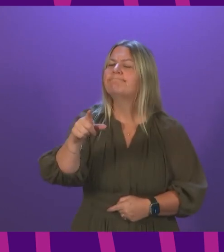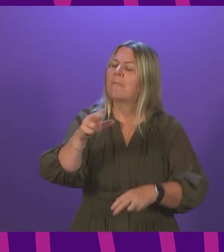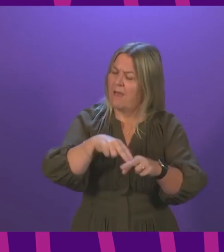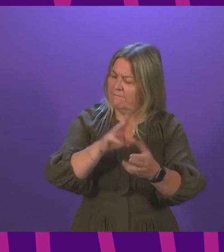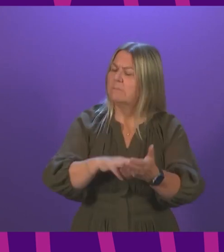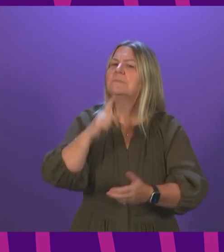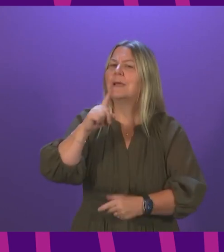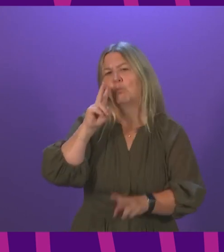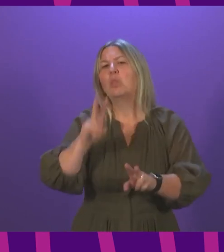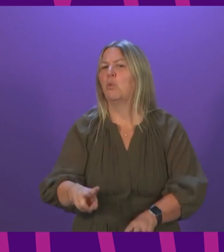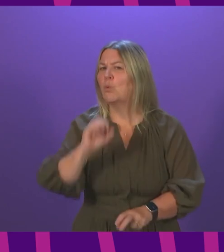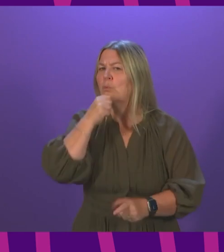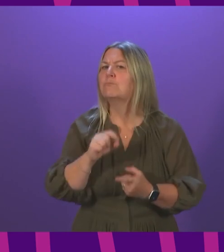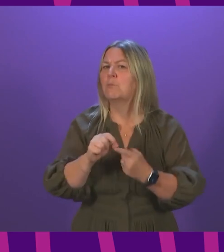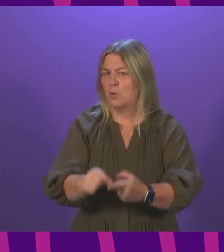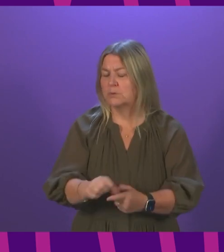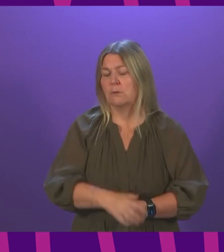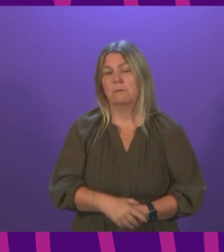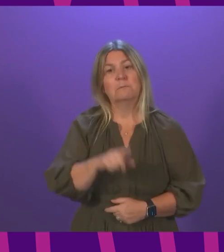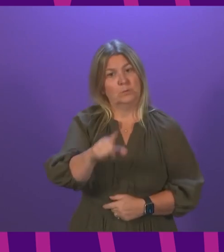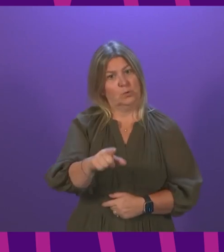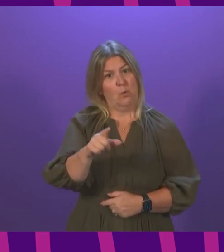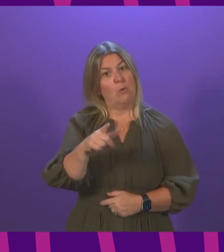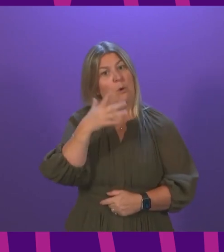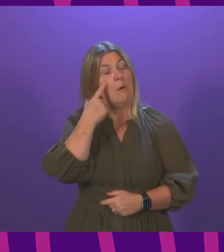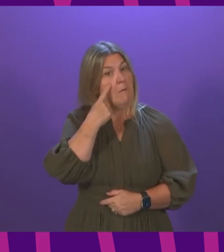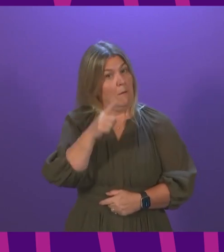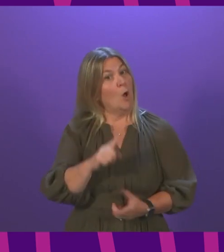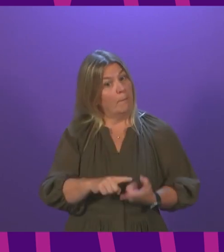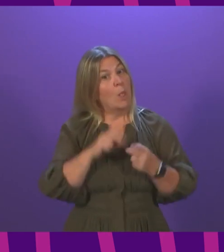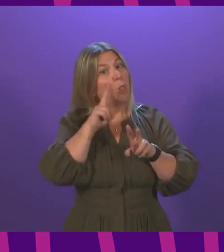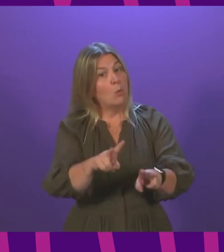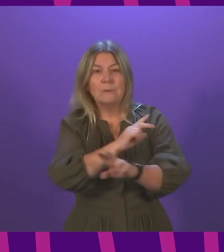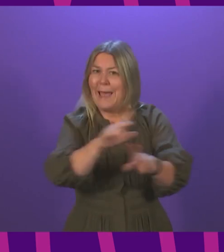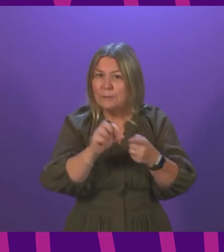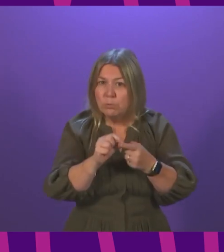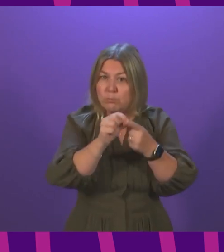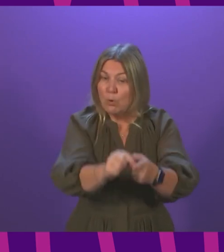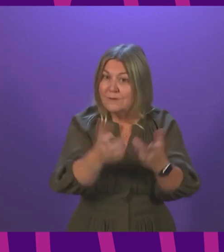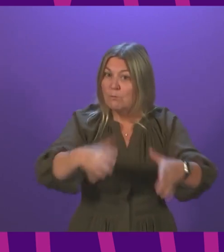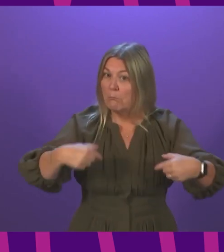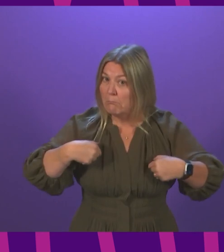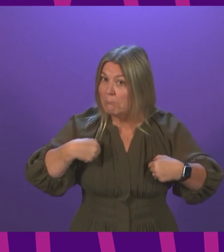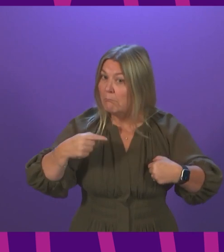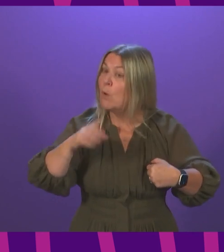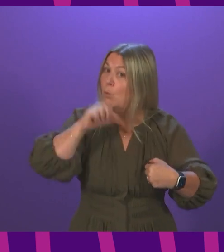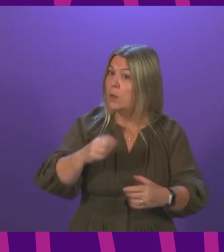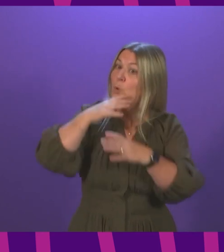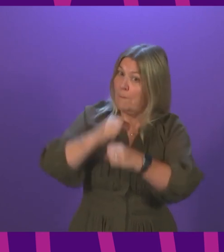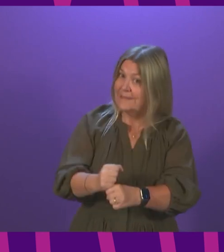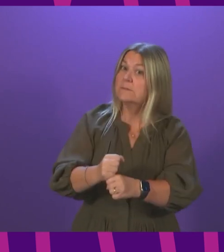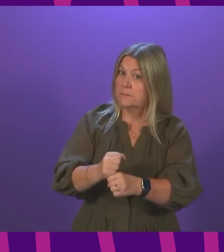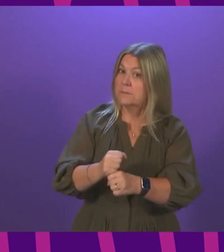forward, including proposals for legislation. So will the First Minister commit to her government fully supporting our proposal